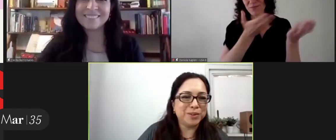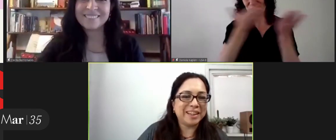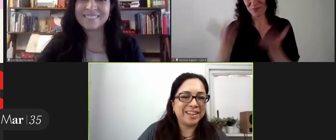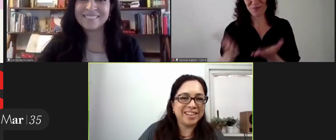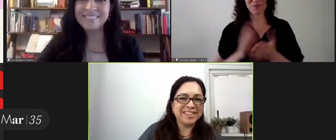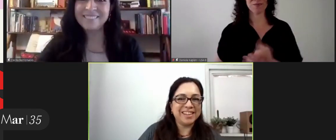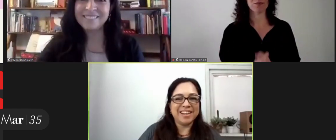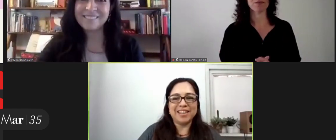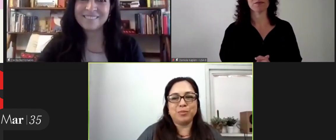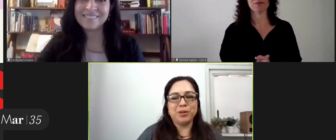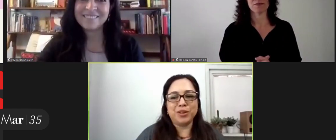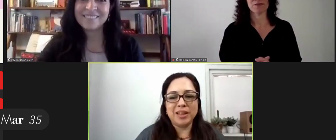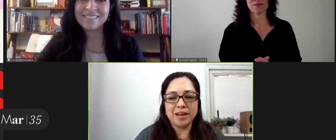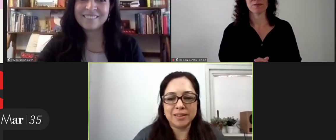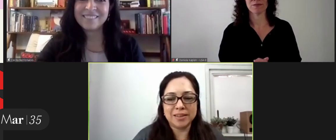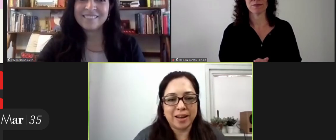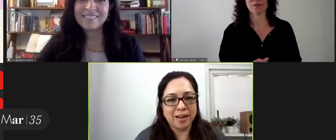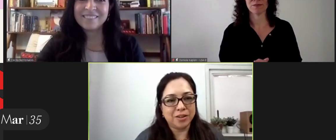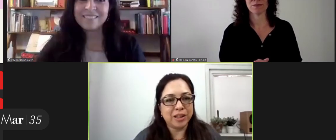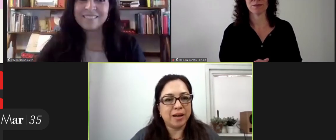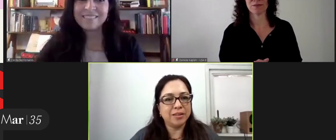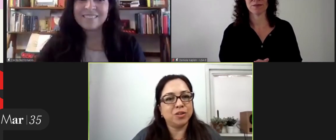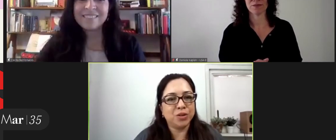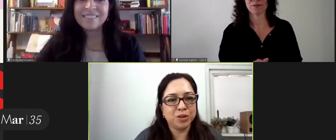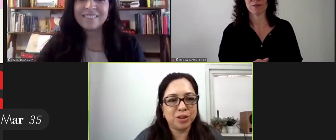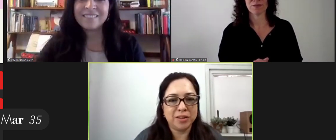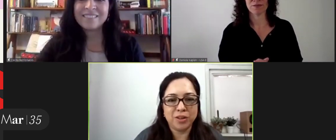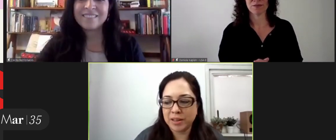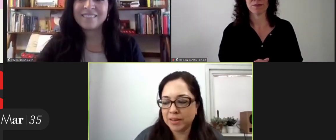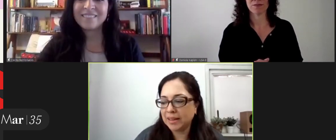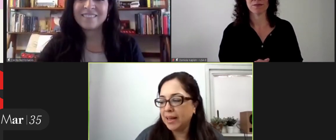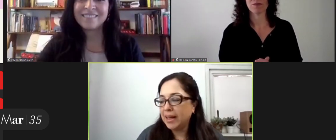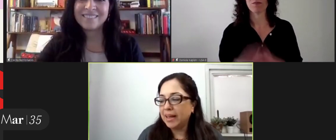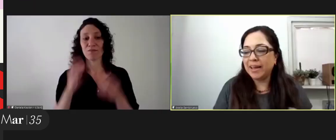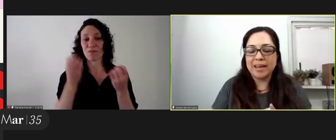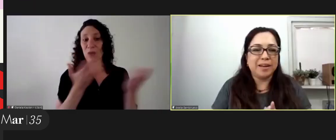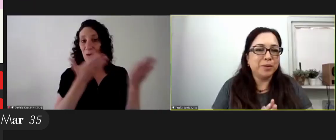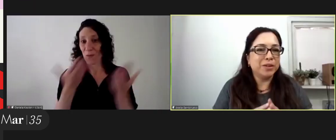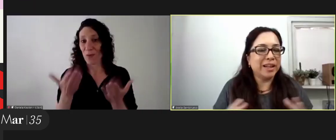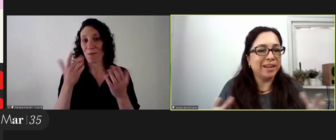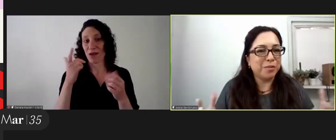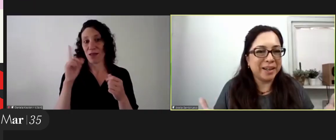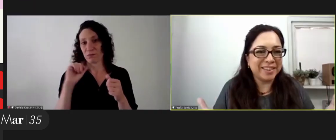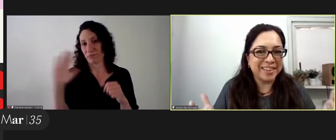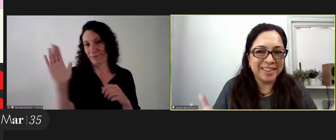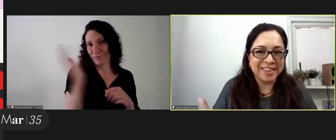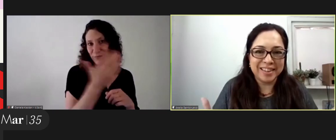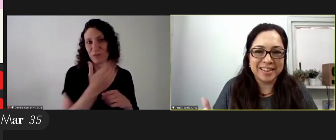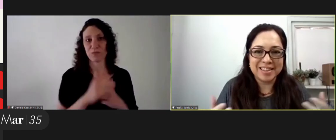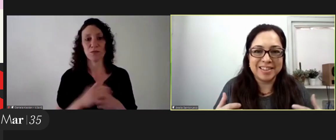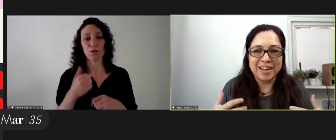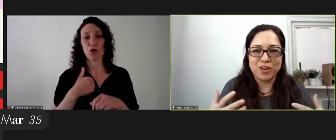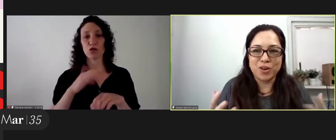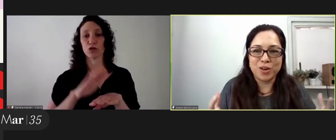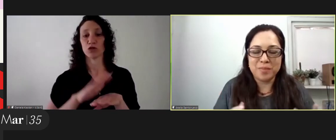thank you very much good morning to everyone i